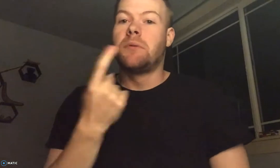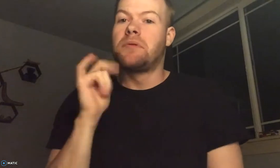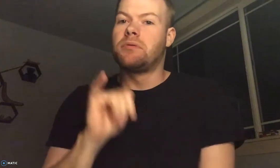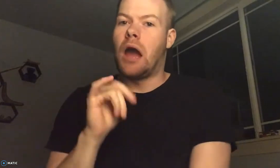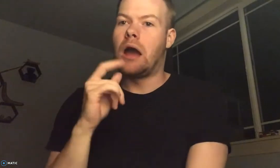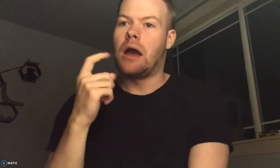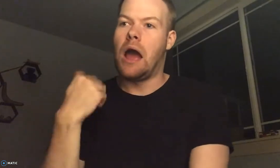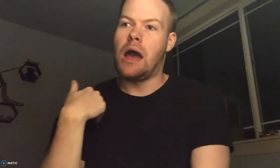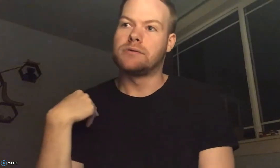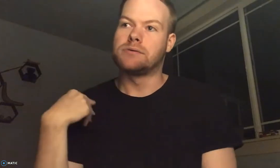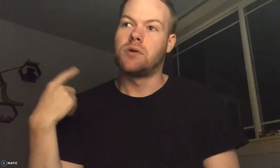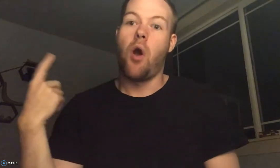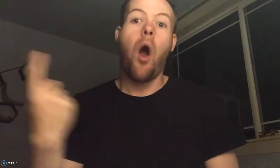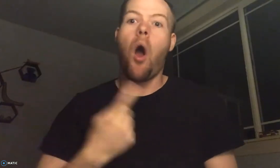And I'm just going to start with that.